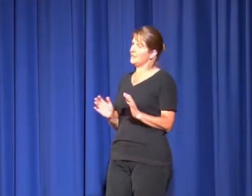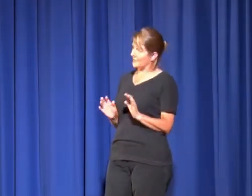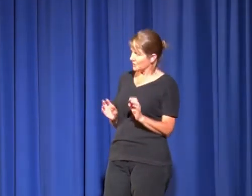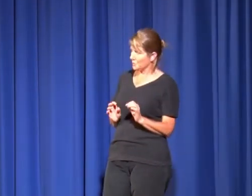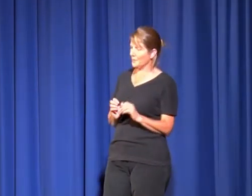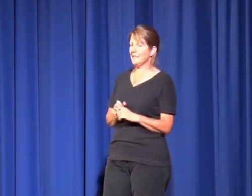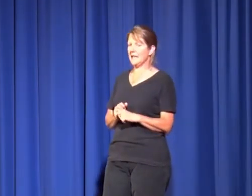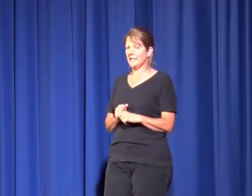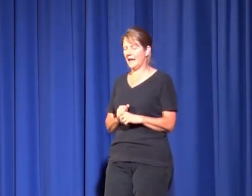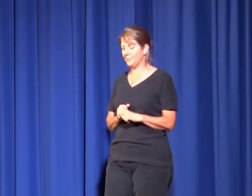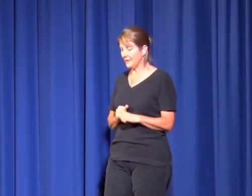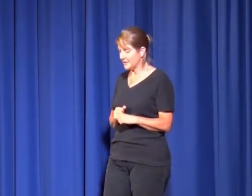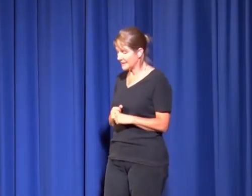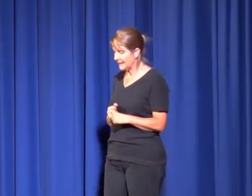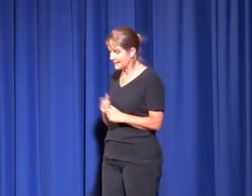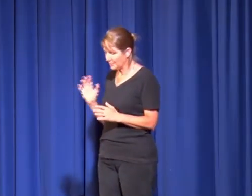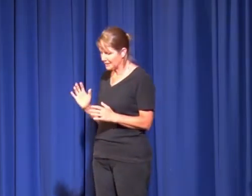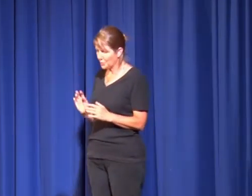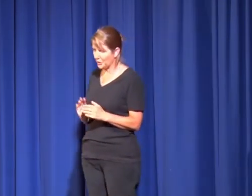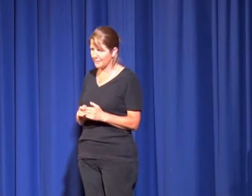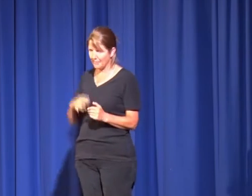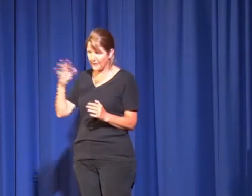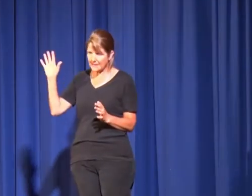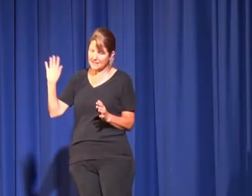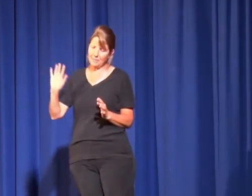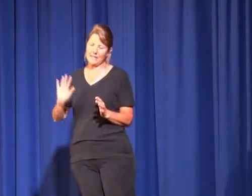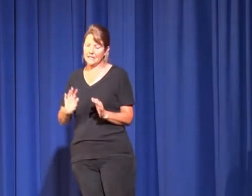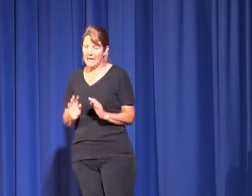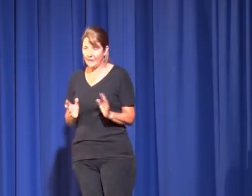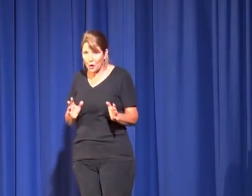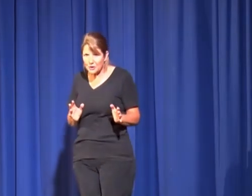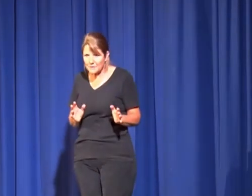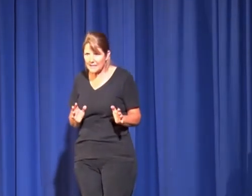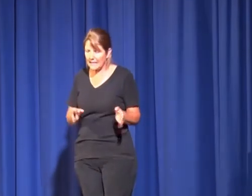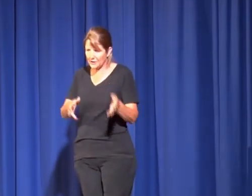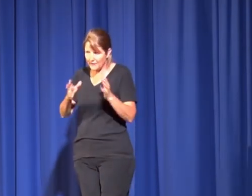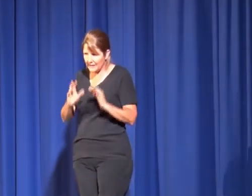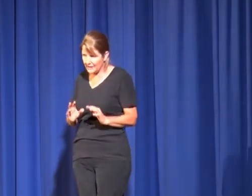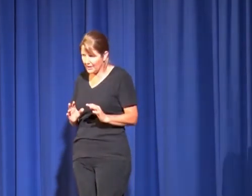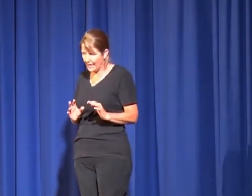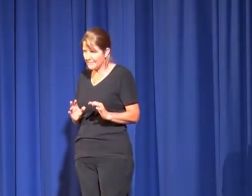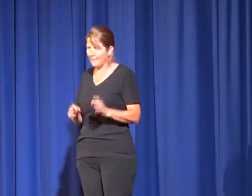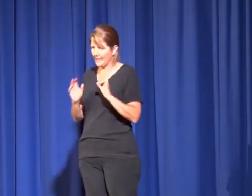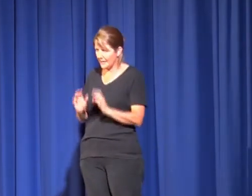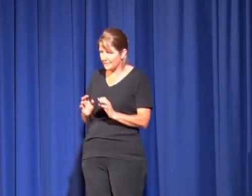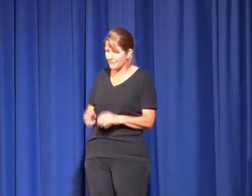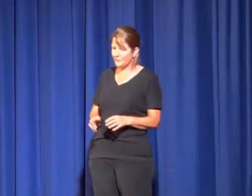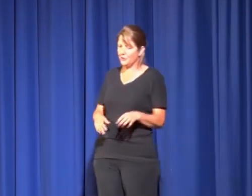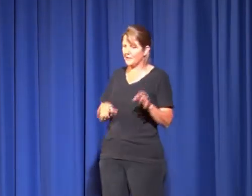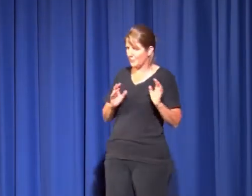everything was normal for my dad and we had breakfast and then Dad went to work and my brothers disappeared and the coast was clear, so Vicky and Deidre came up, I gave them some food and